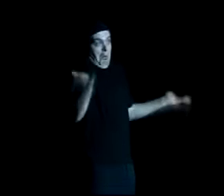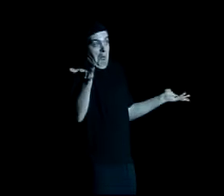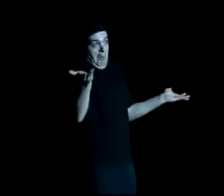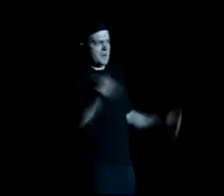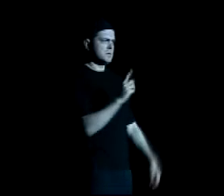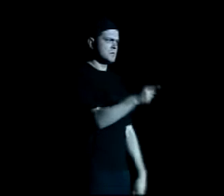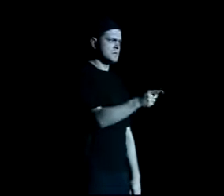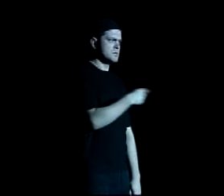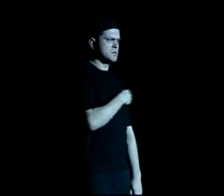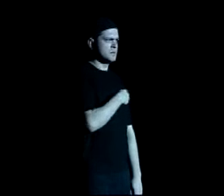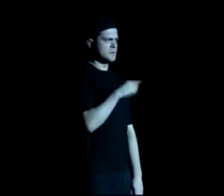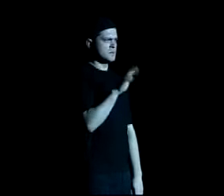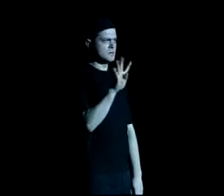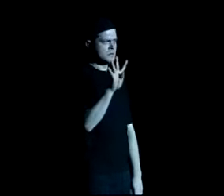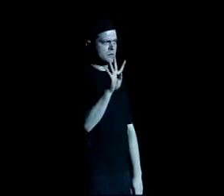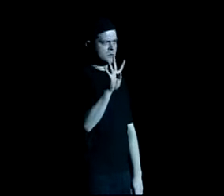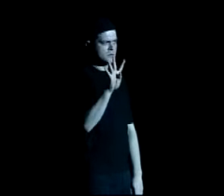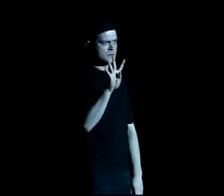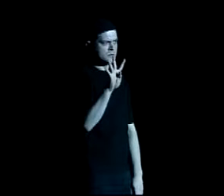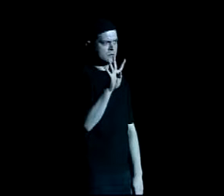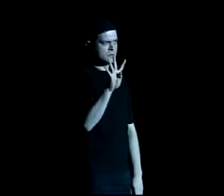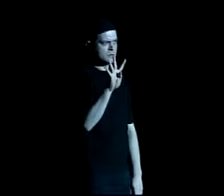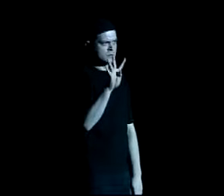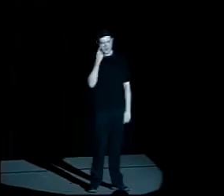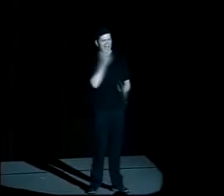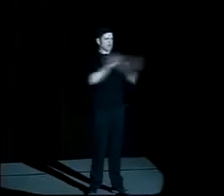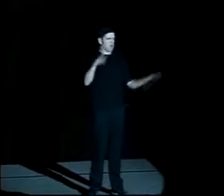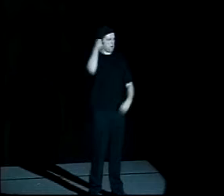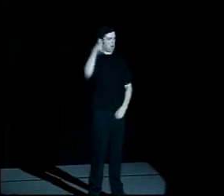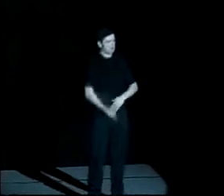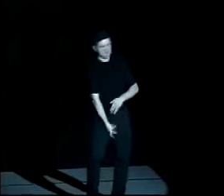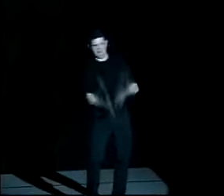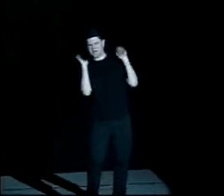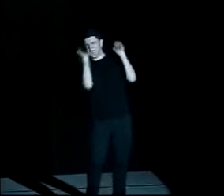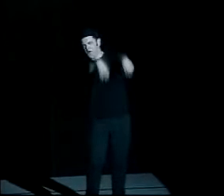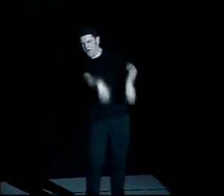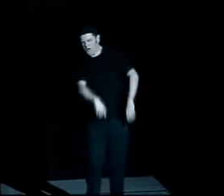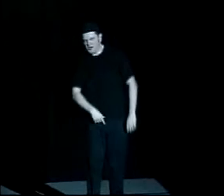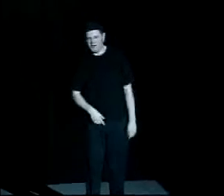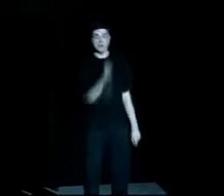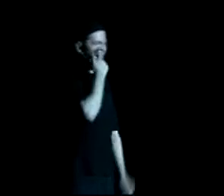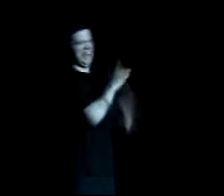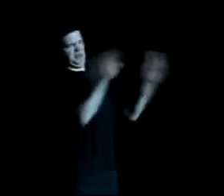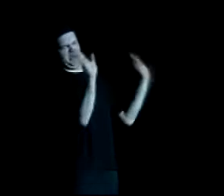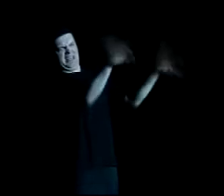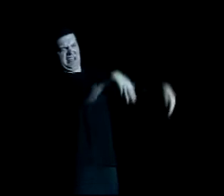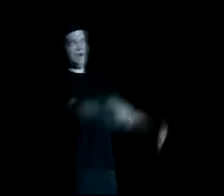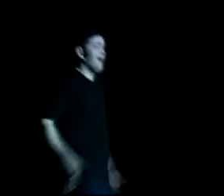care What your heart is for I don't know him anymore Cause I don't care, I